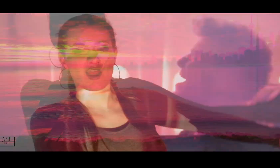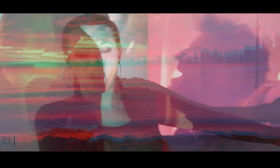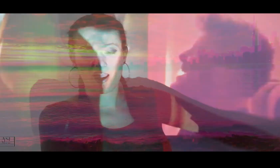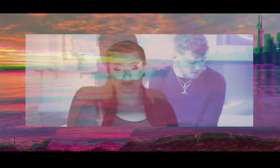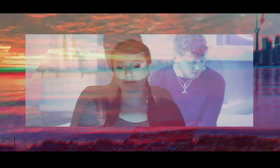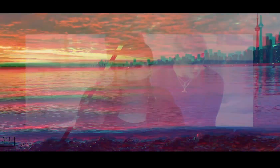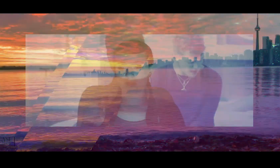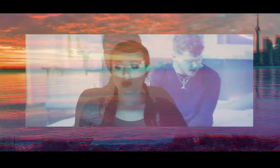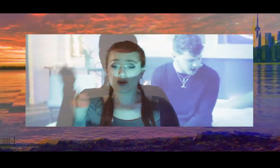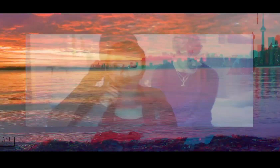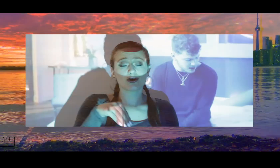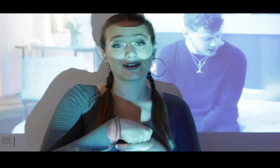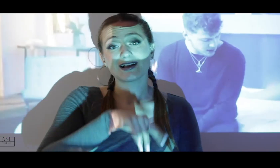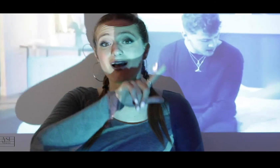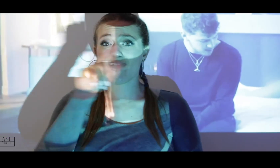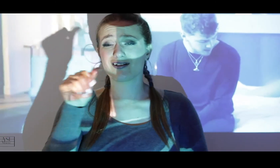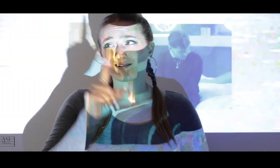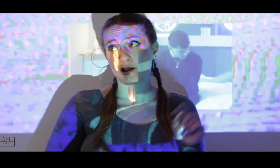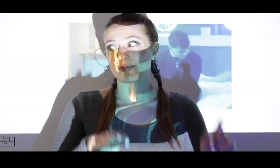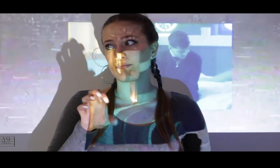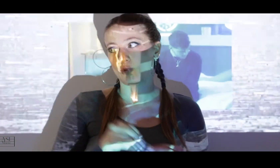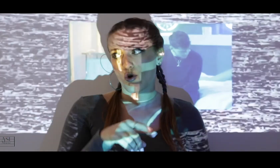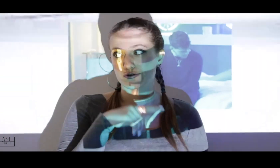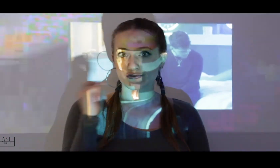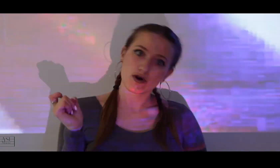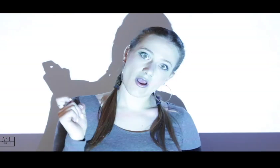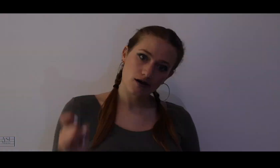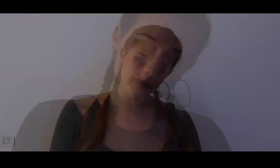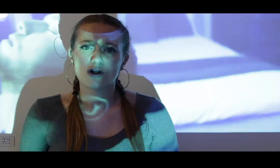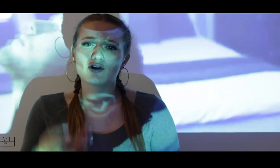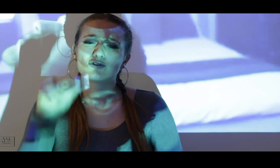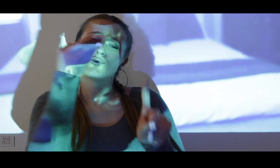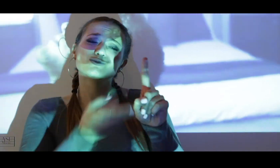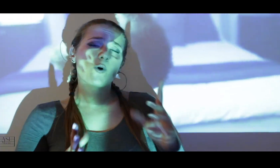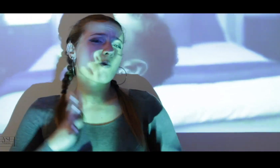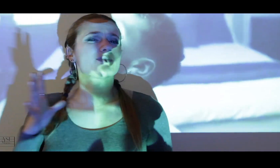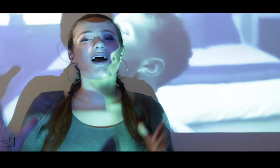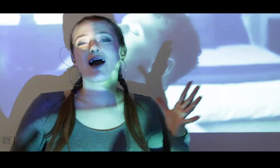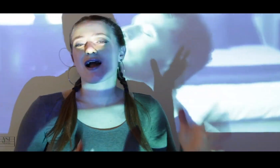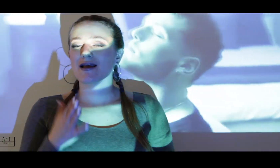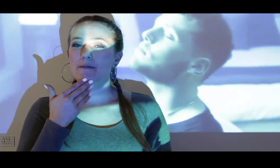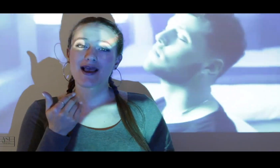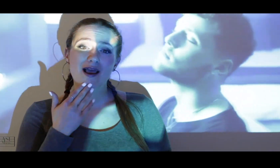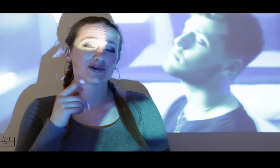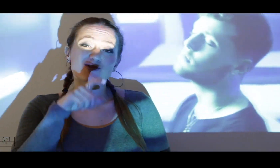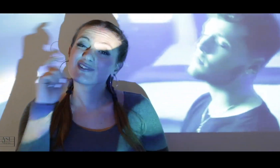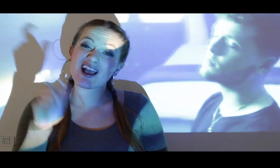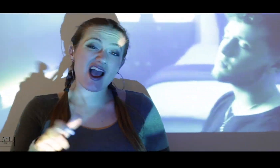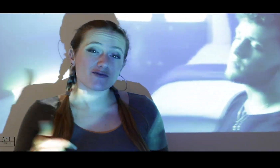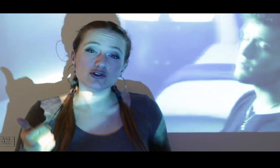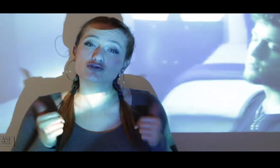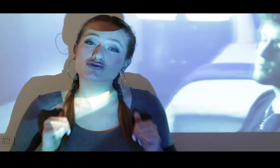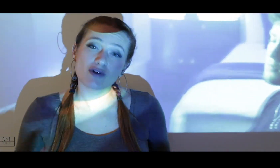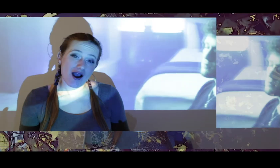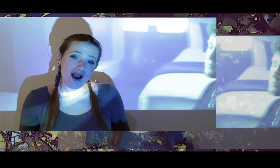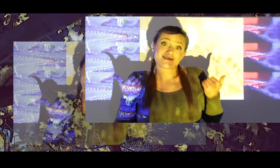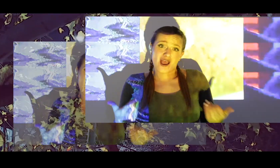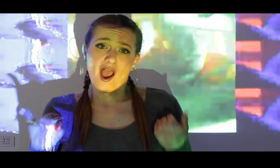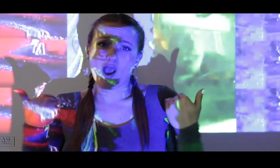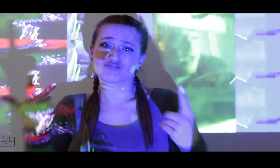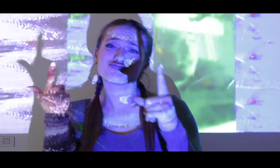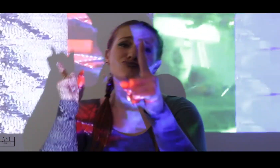the side Cause in LA, couldn't be more dry Got some money, baby, you ain't even have to try